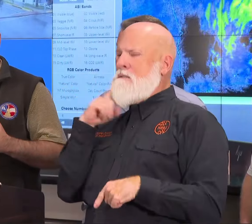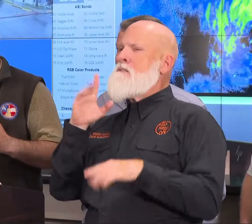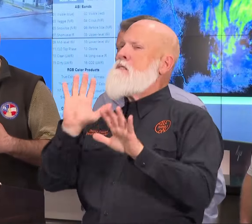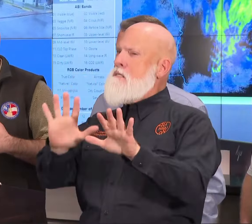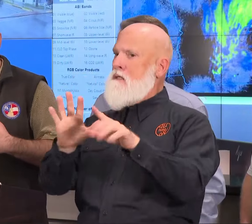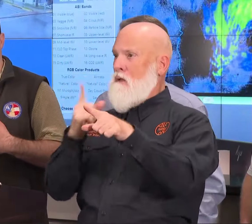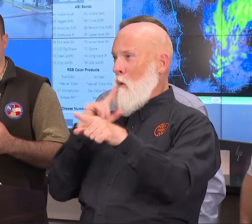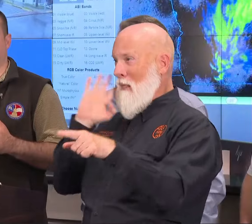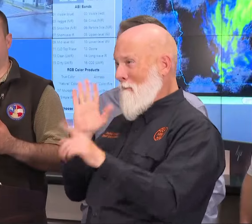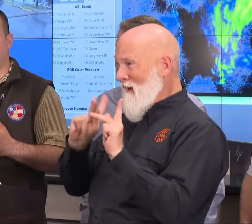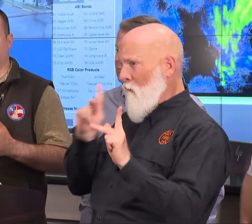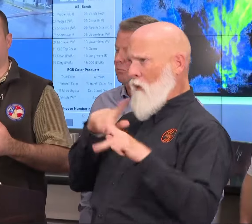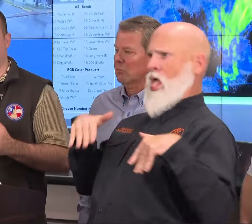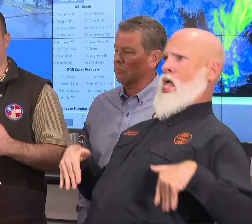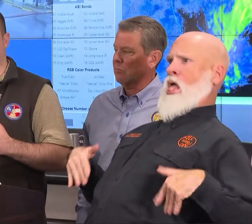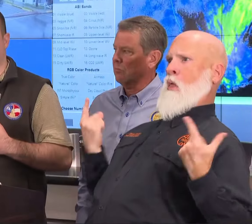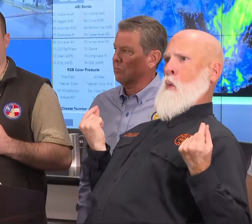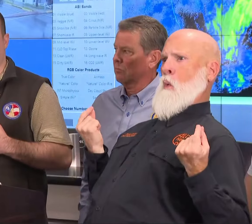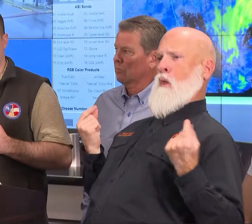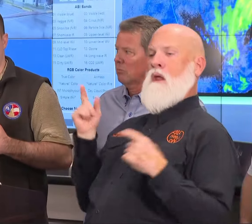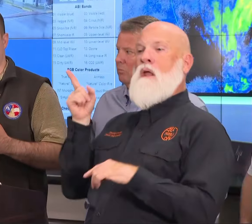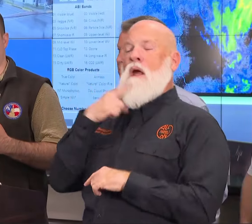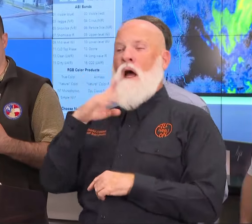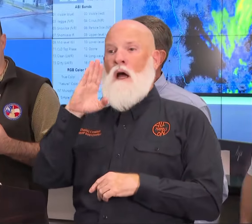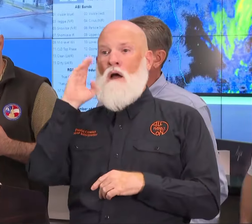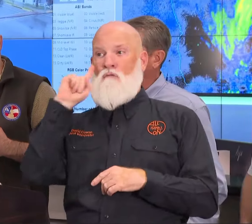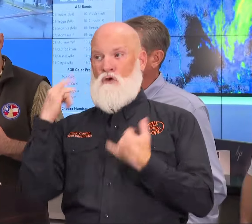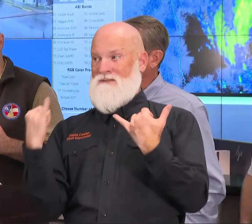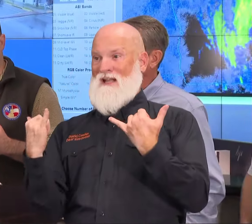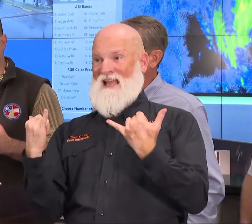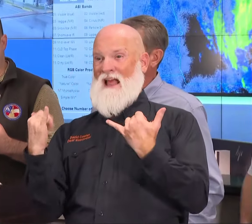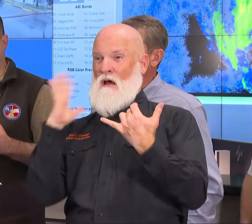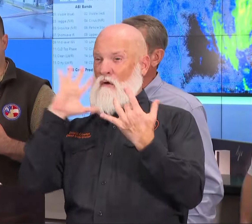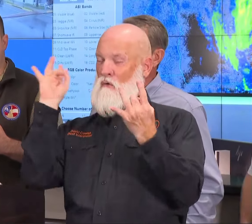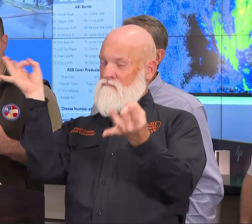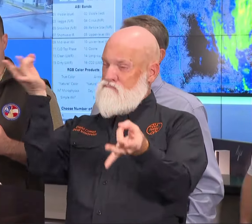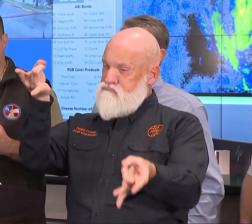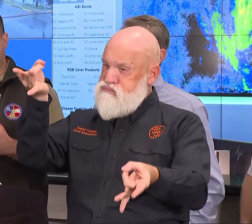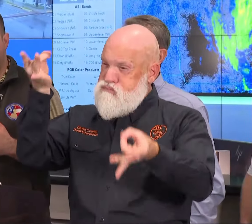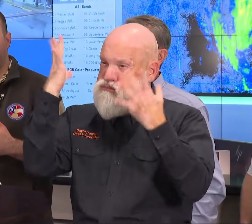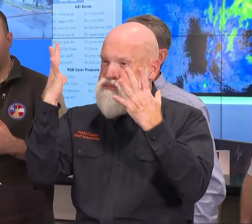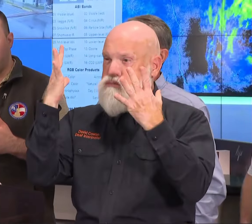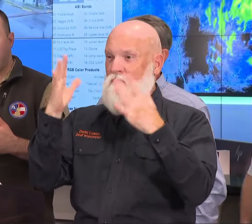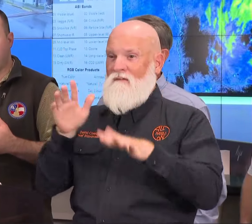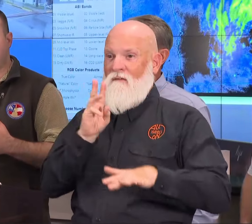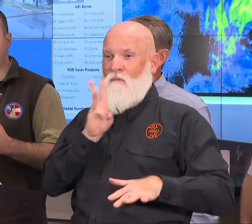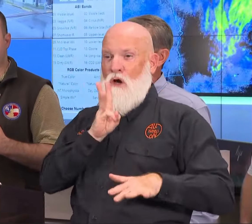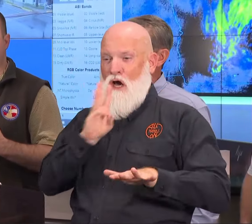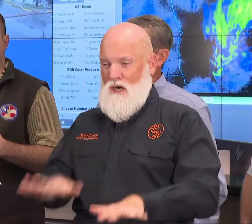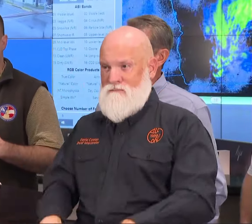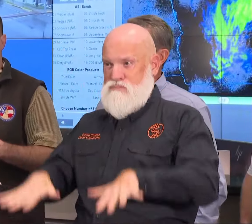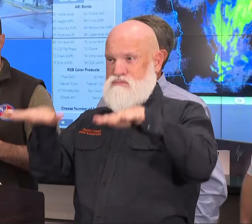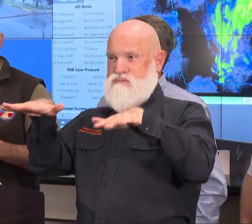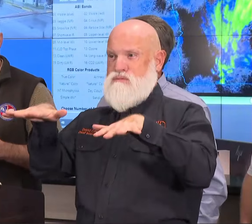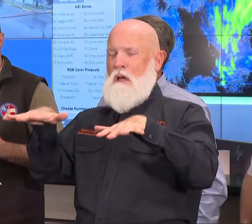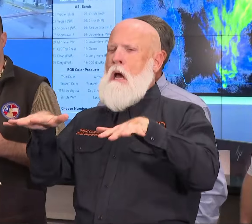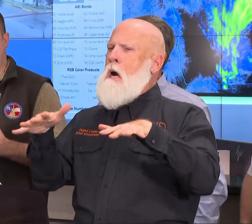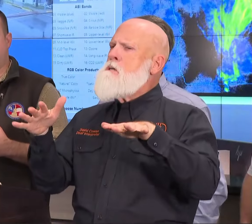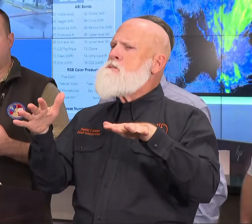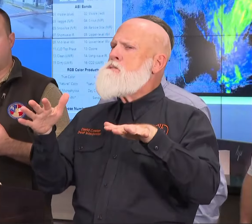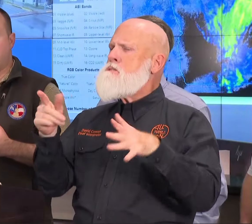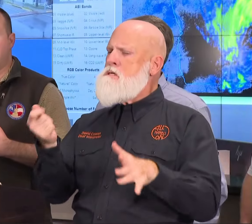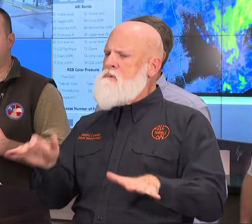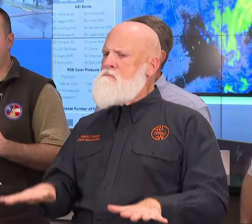catastrophic flooding in Georgia is probably much less likely now than we thought it could be a couple days ago. I do think that the